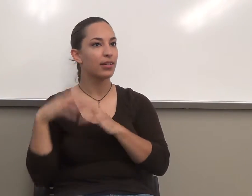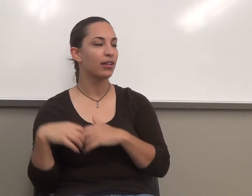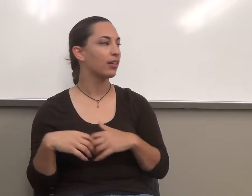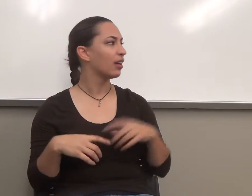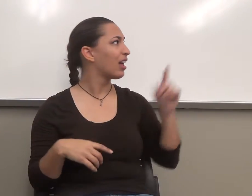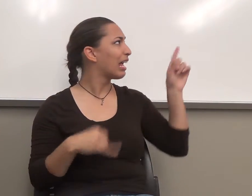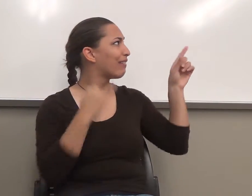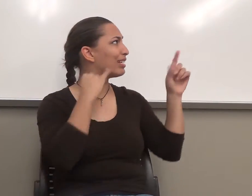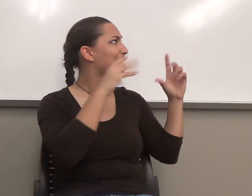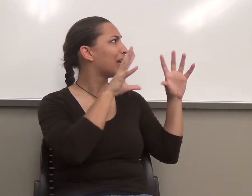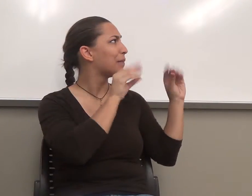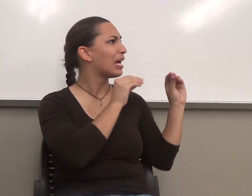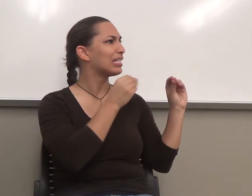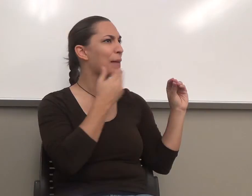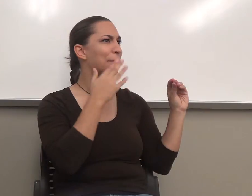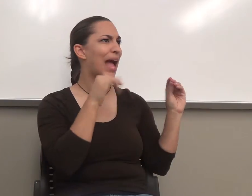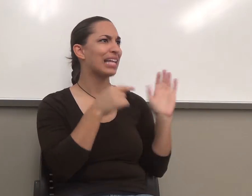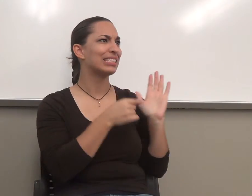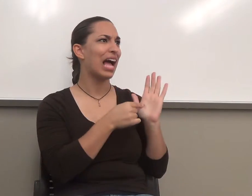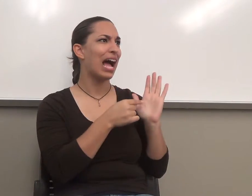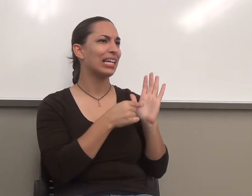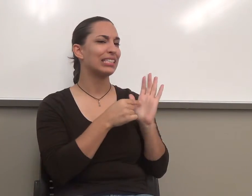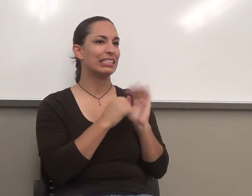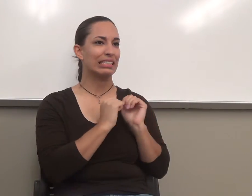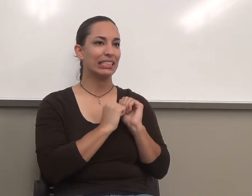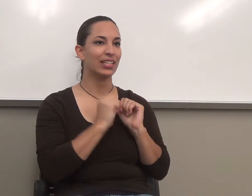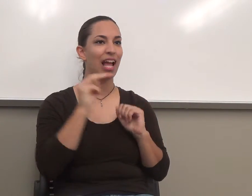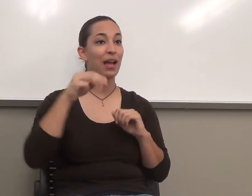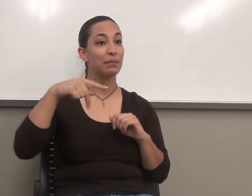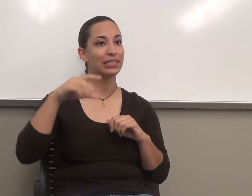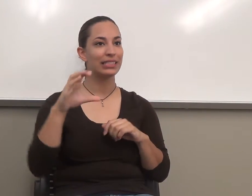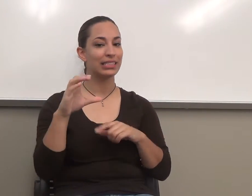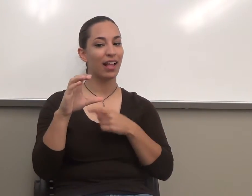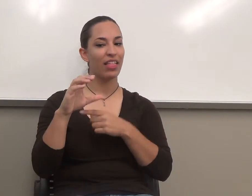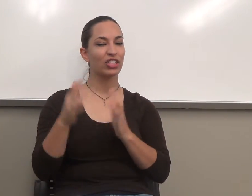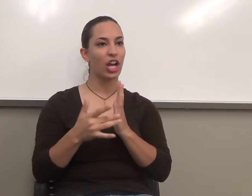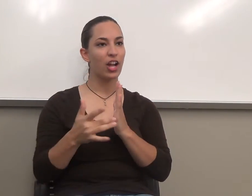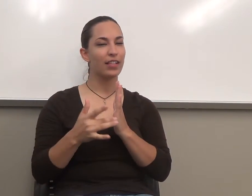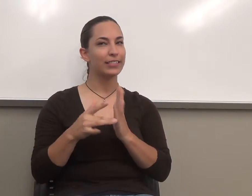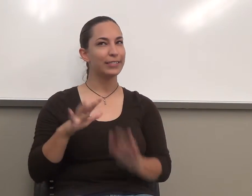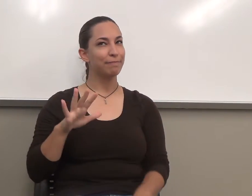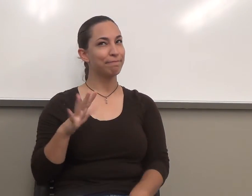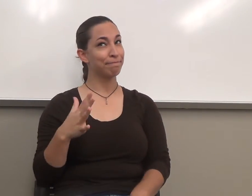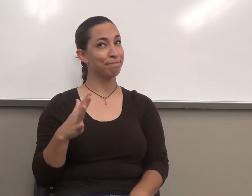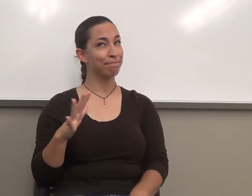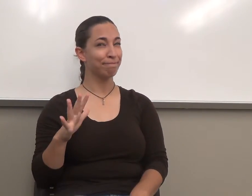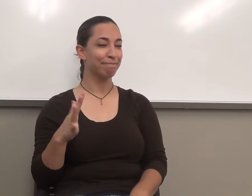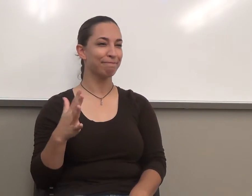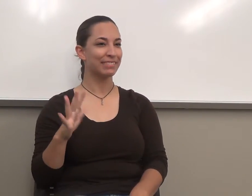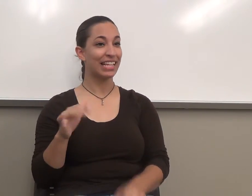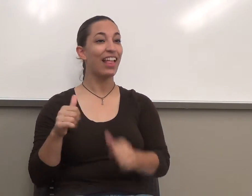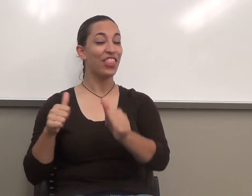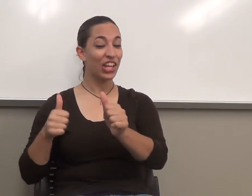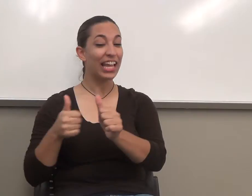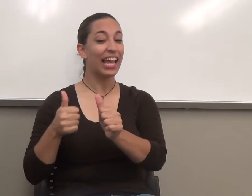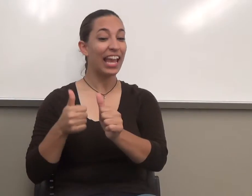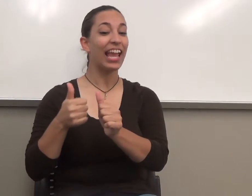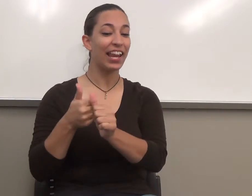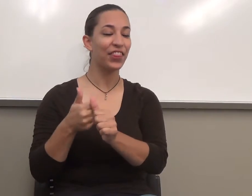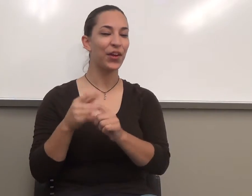technology, like I said, is not quite what it should be. They're getting there. Oh! Okay. So that's why I have